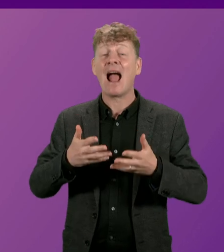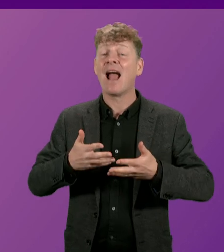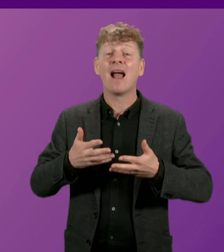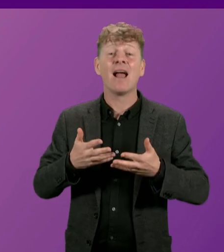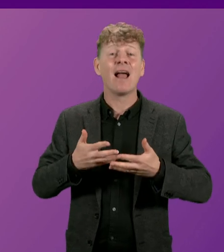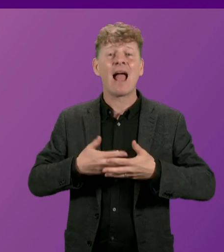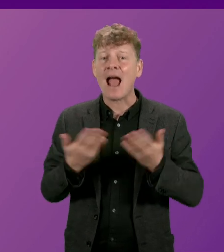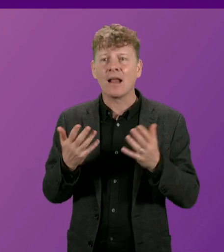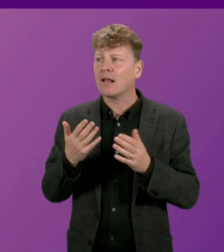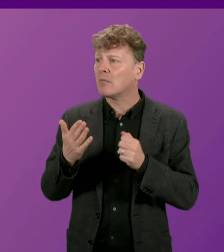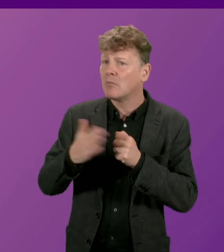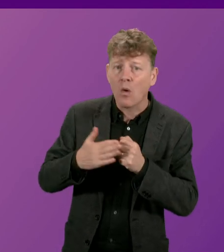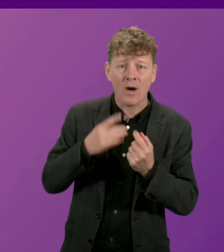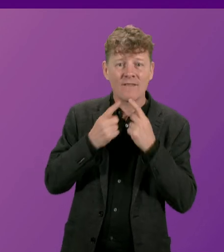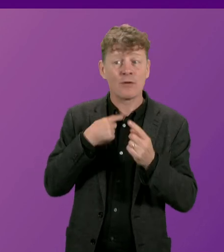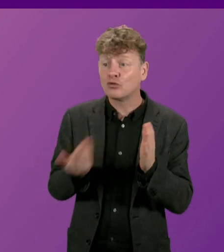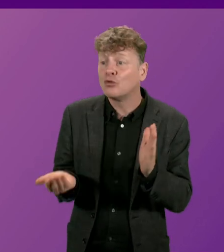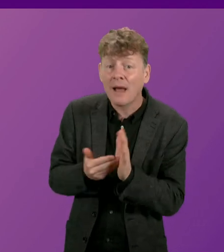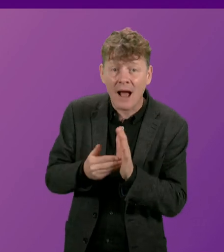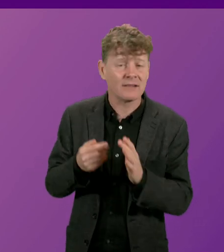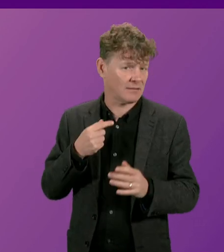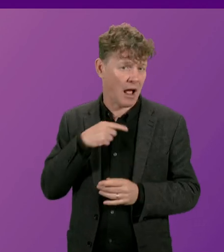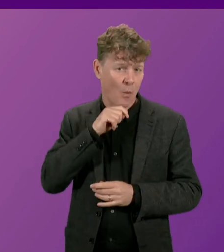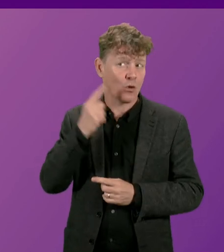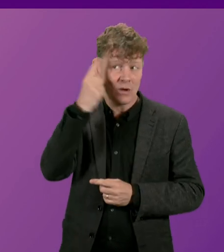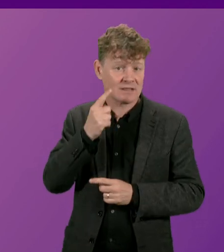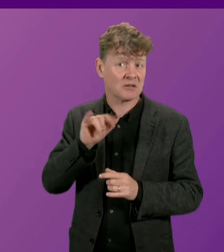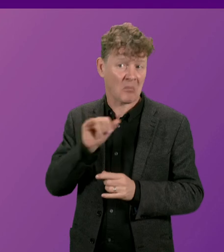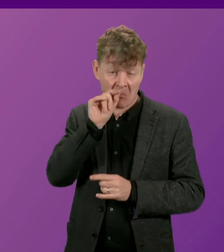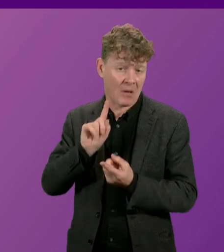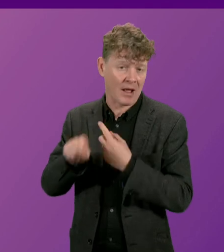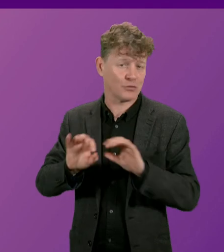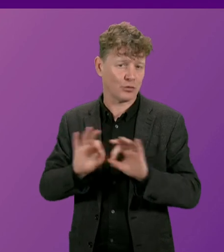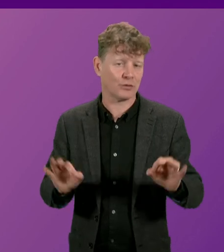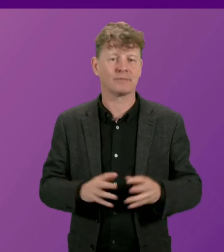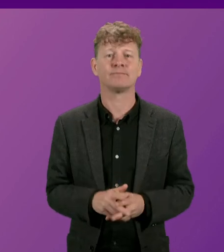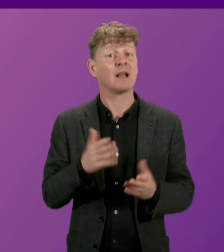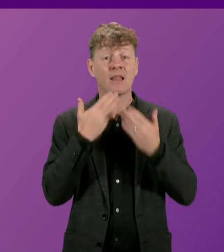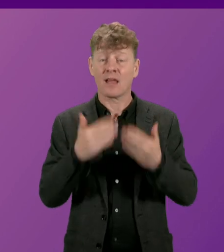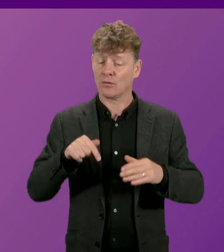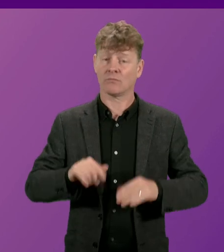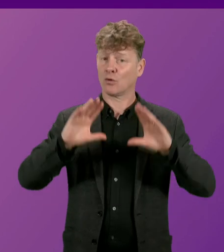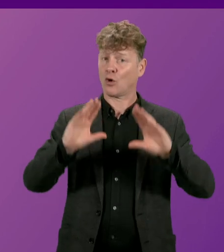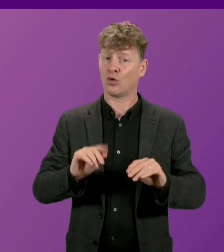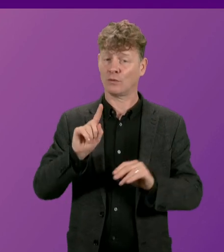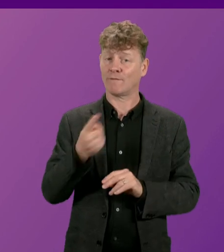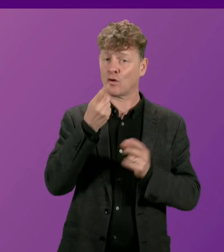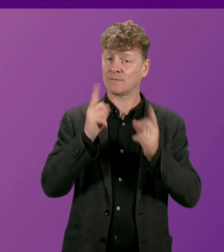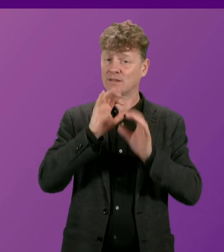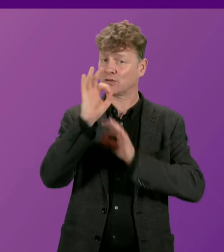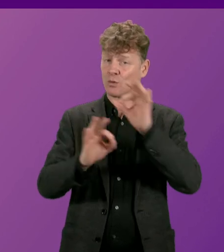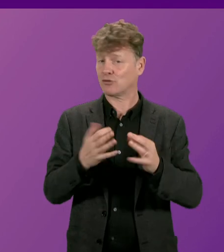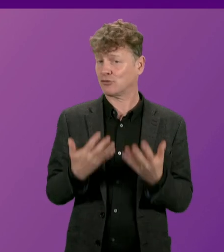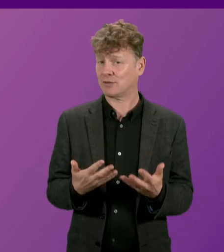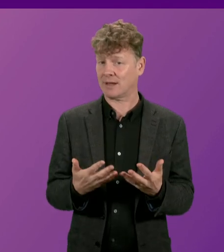further that can be added to that, I will consider whether there is a case for that. Thank you. That concludes First Minister's questions.